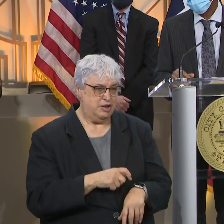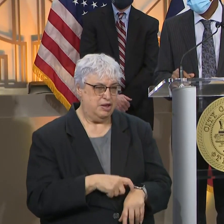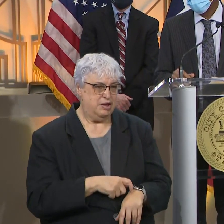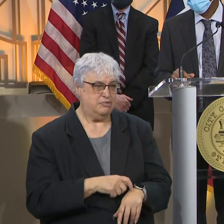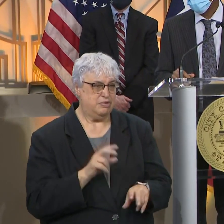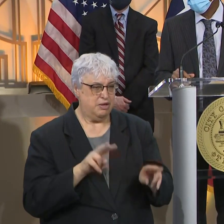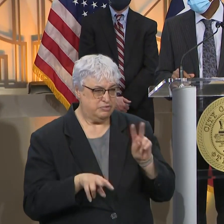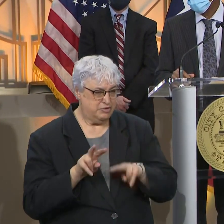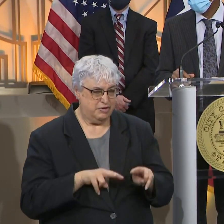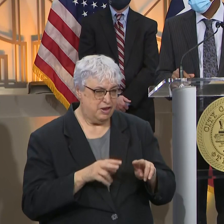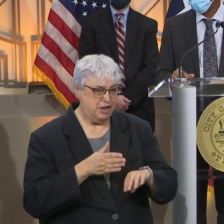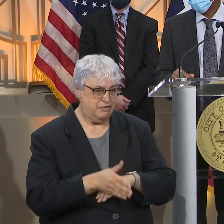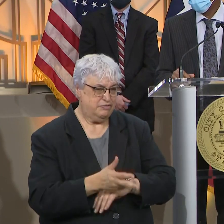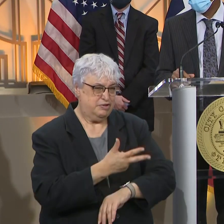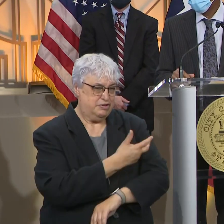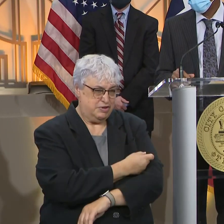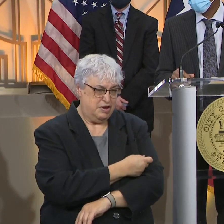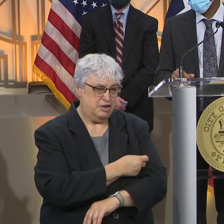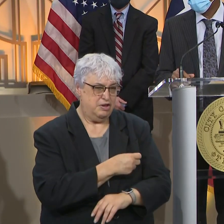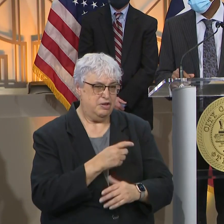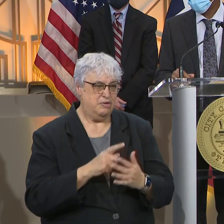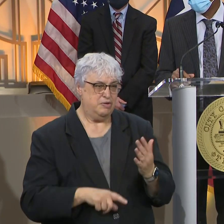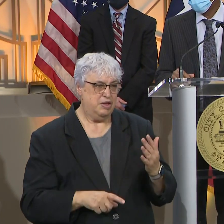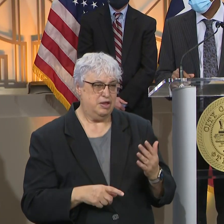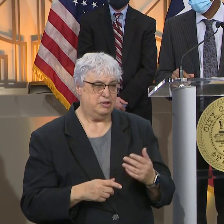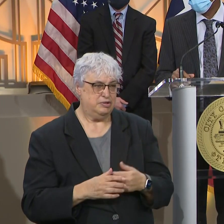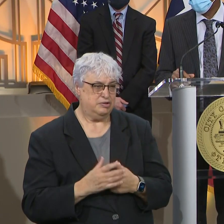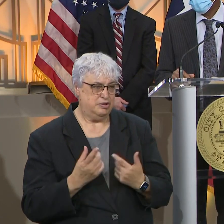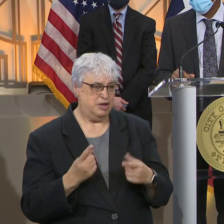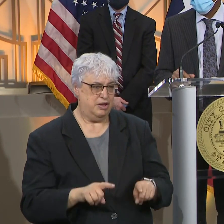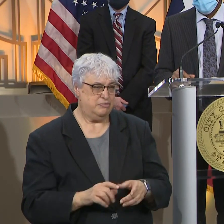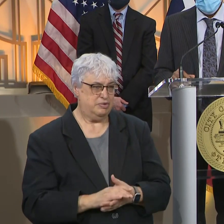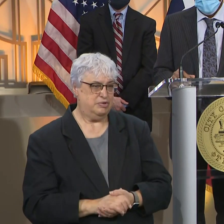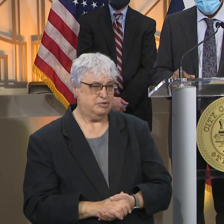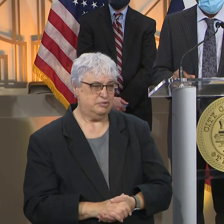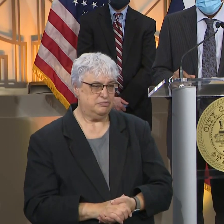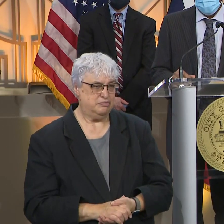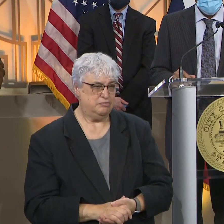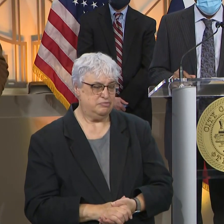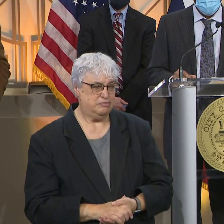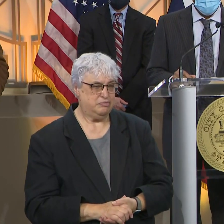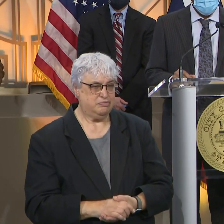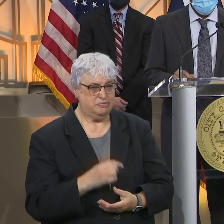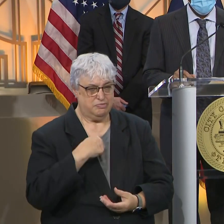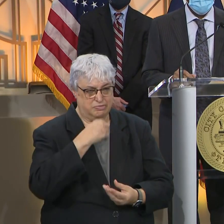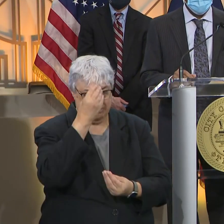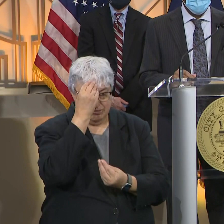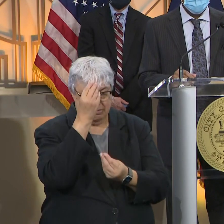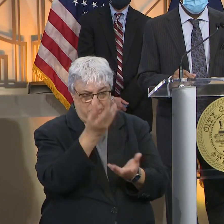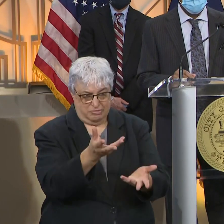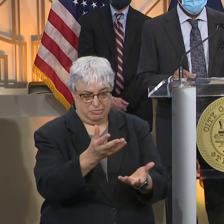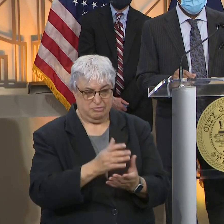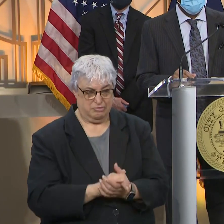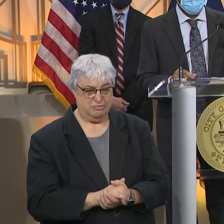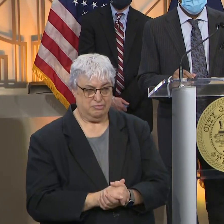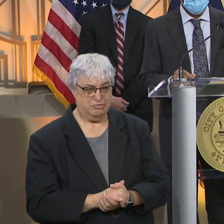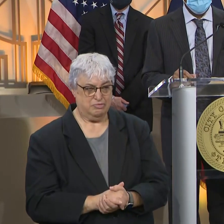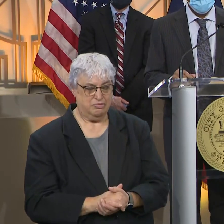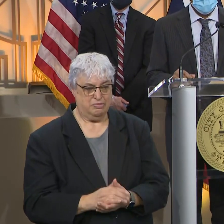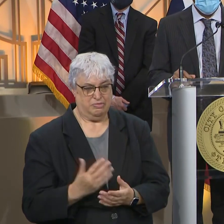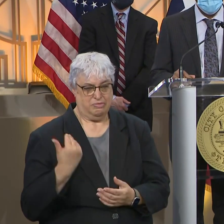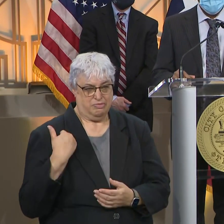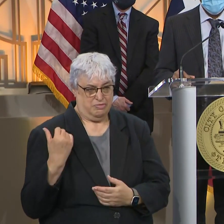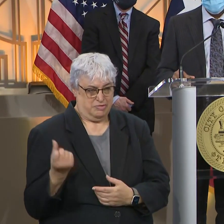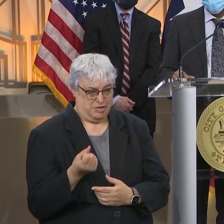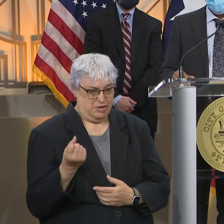observations after getting the shot, kind of what they can expect when they go to one of these sites? I can tell you based on what took place